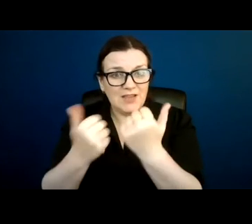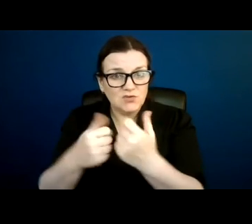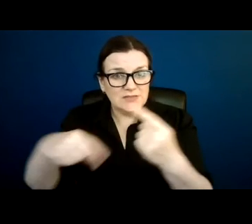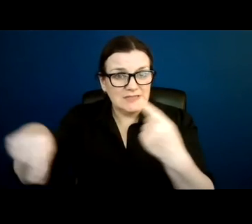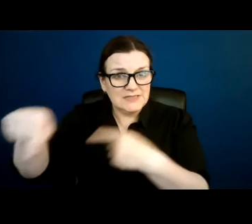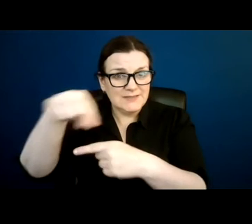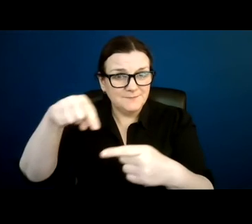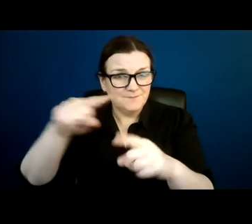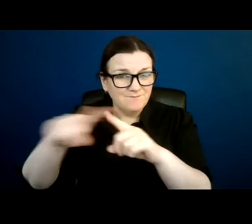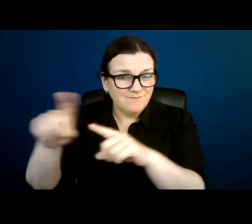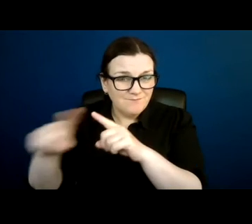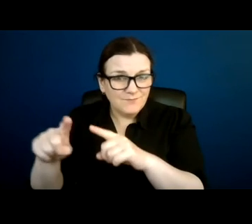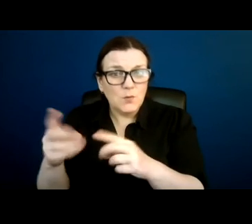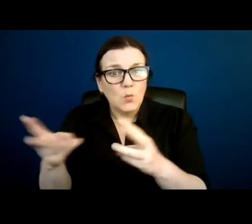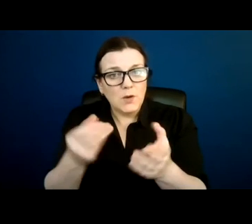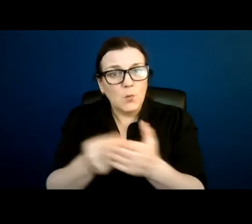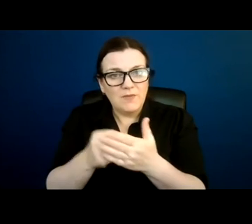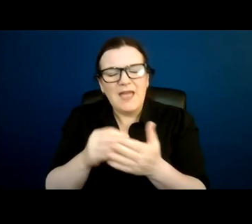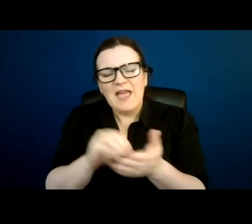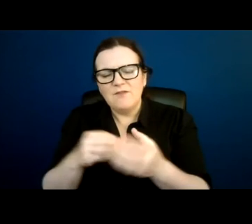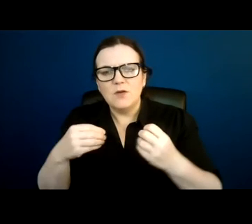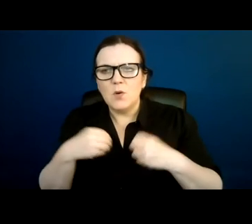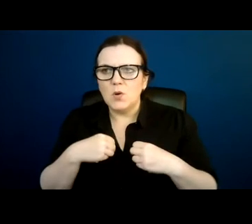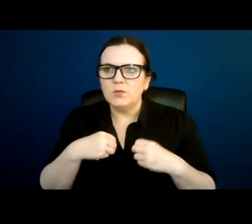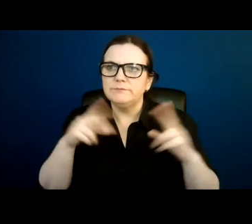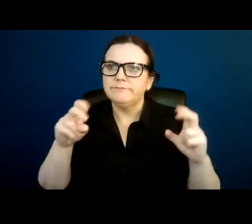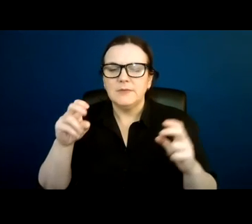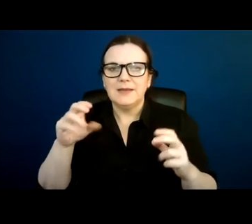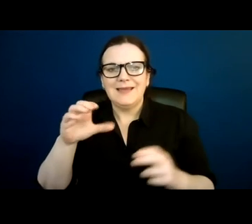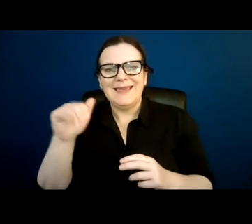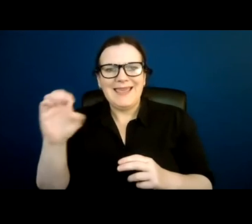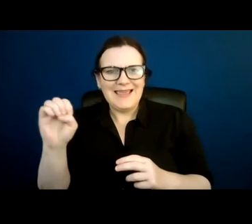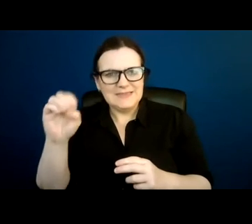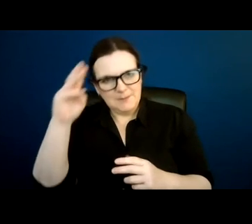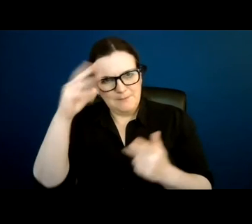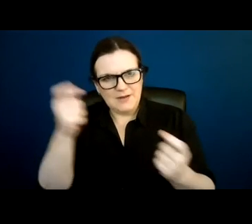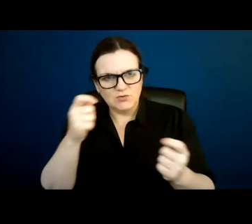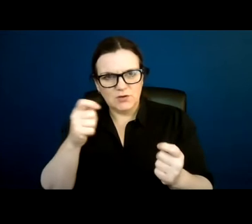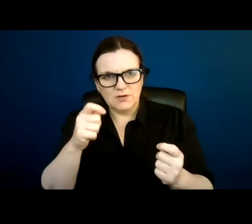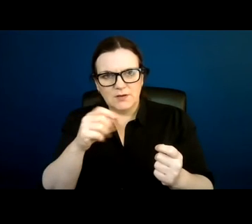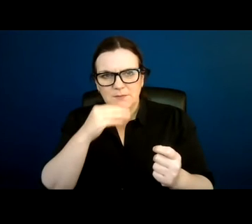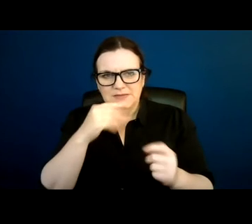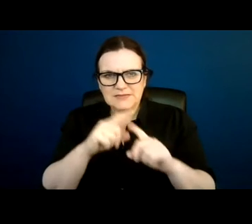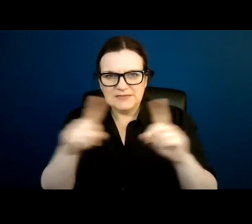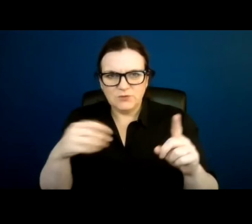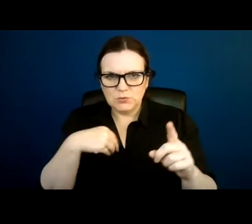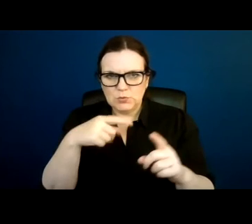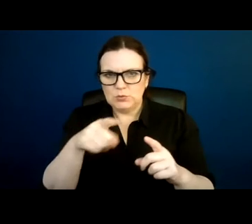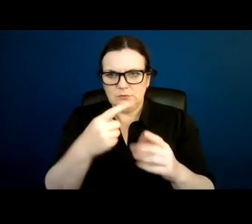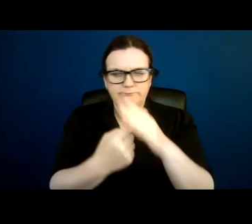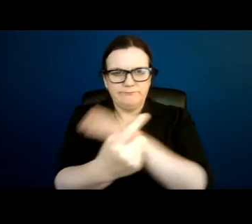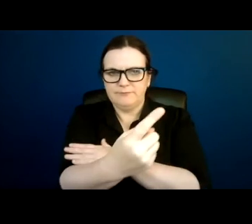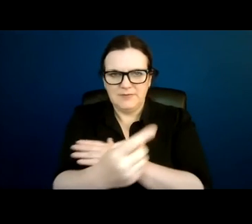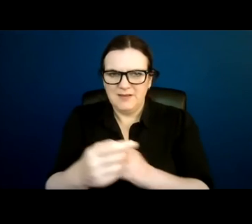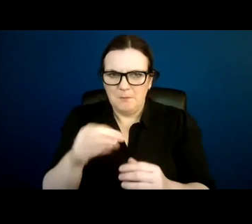with a case manager or with someone, because that's not someone Matt's talked about. And you are